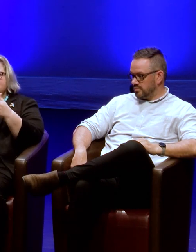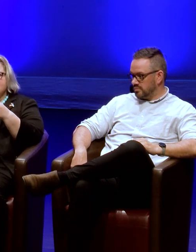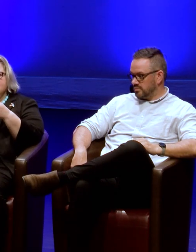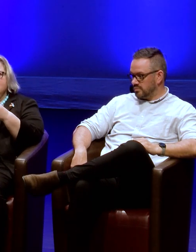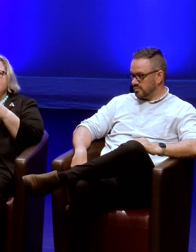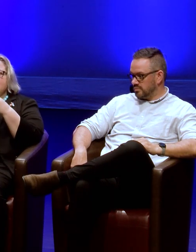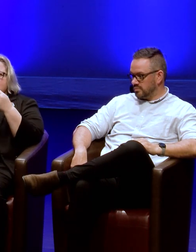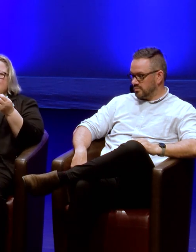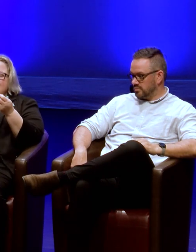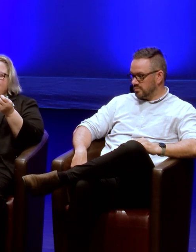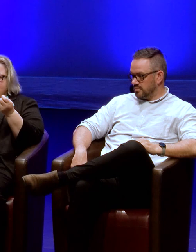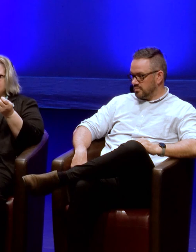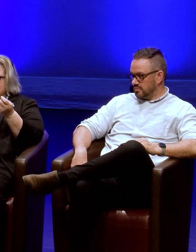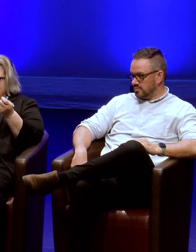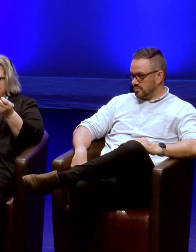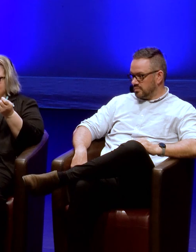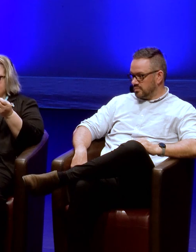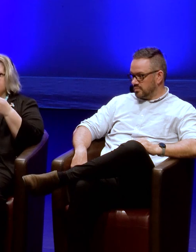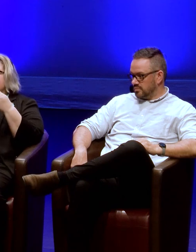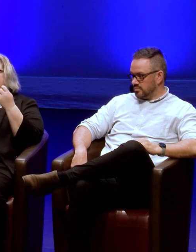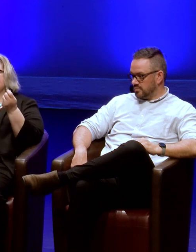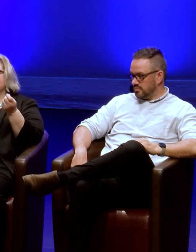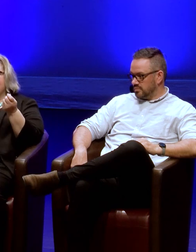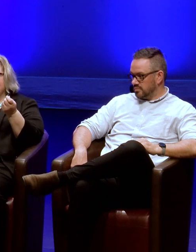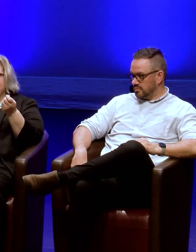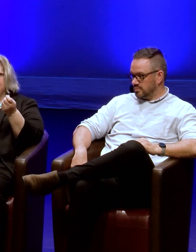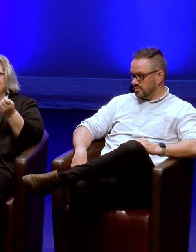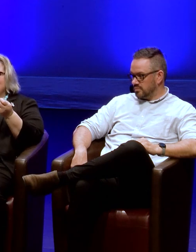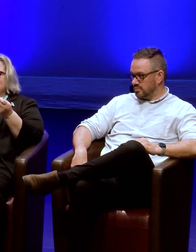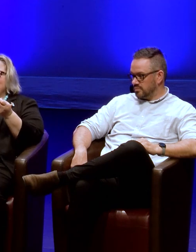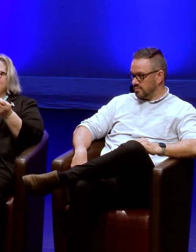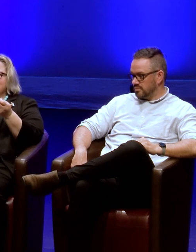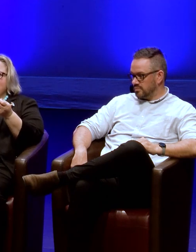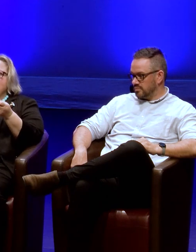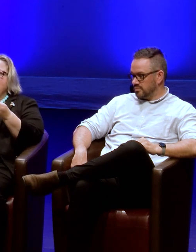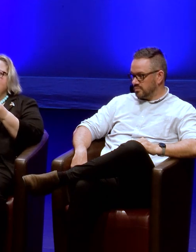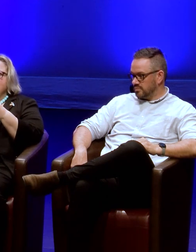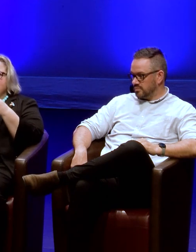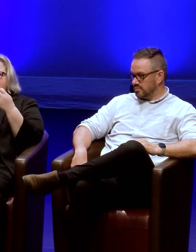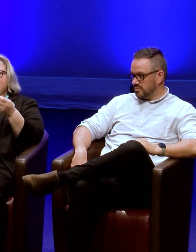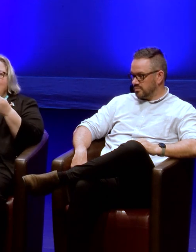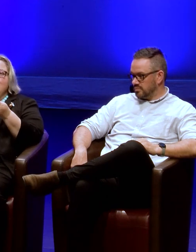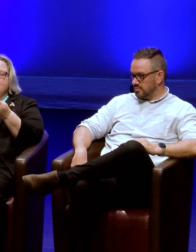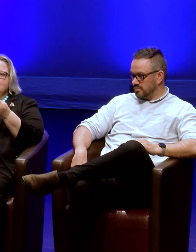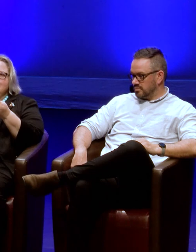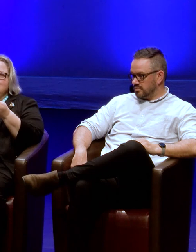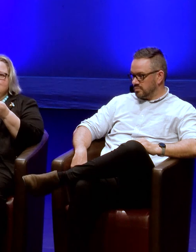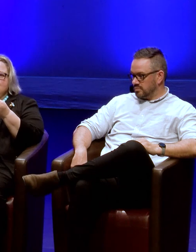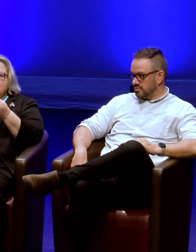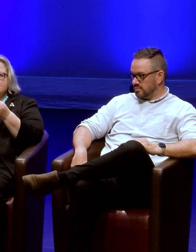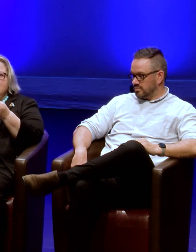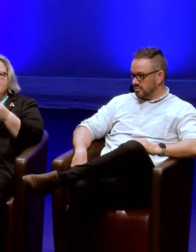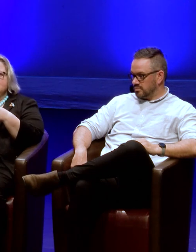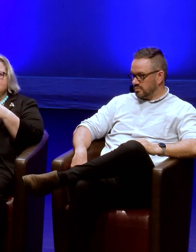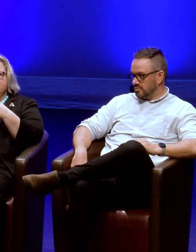for capturing, I'm going to put up Facebook ads. I don't trust those either. But I'm going to have to have a research